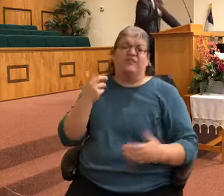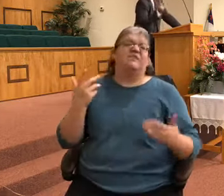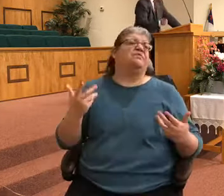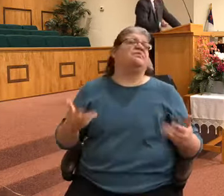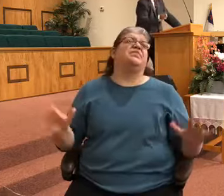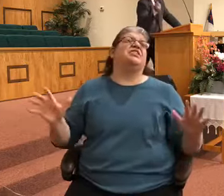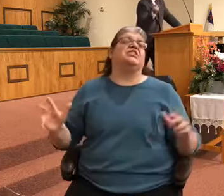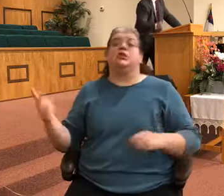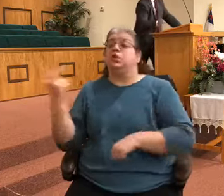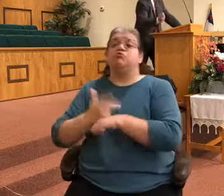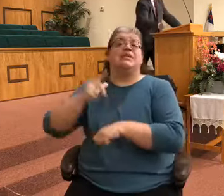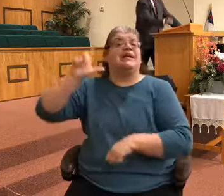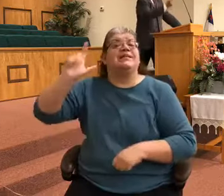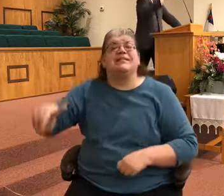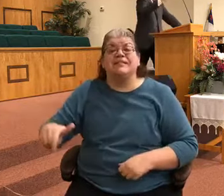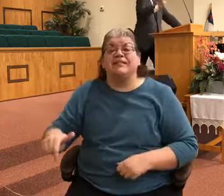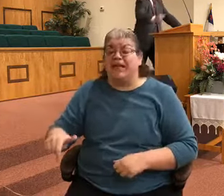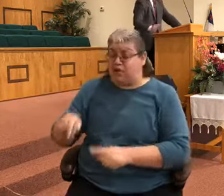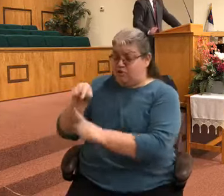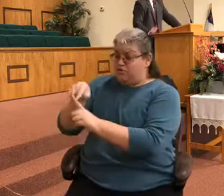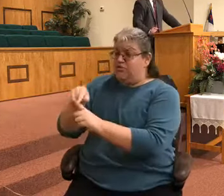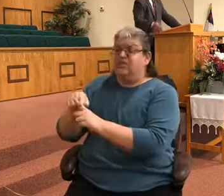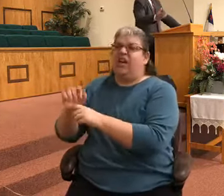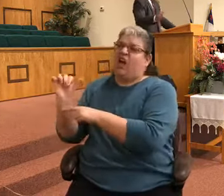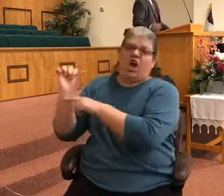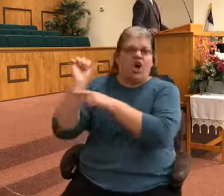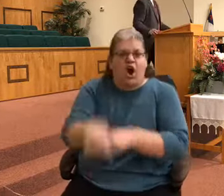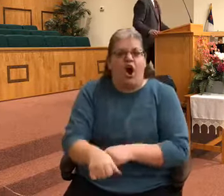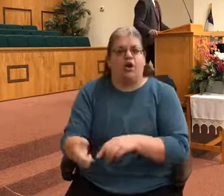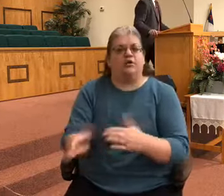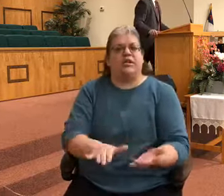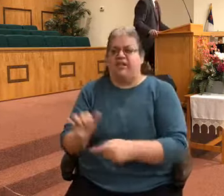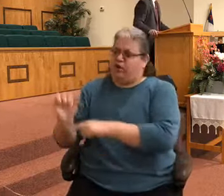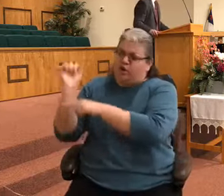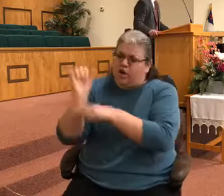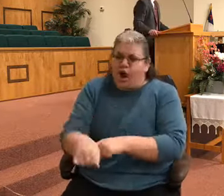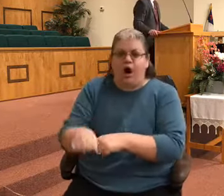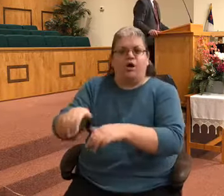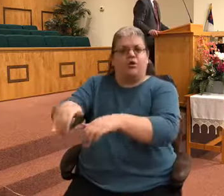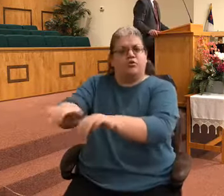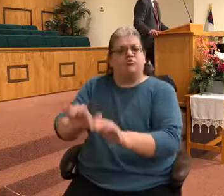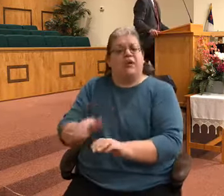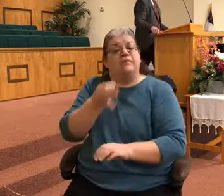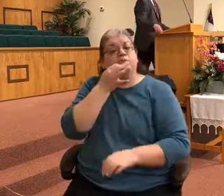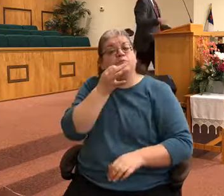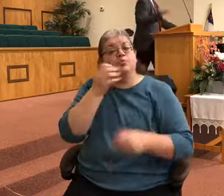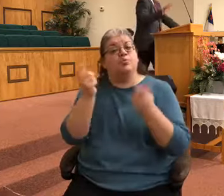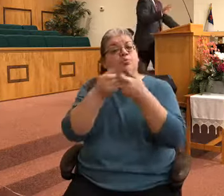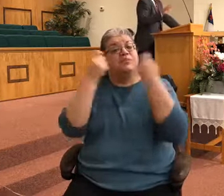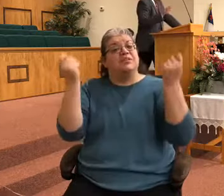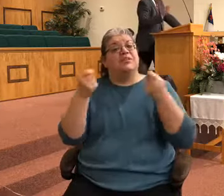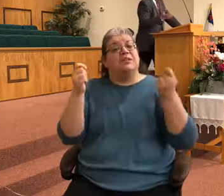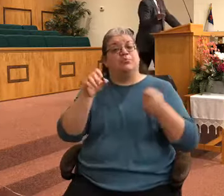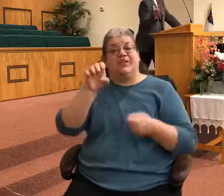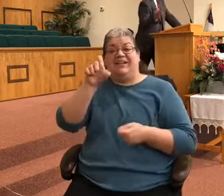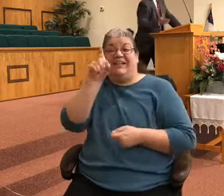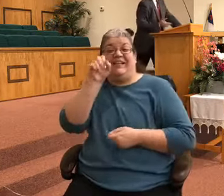conquered death and we reigned. We're going to celebrate Easter in a couple of weeks. It's not, Easter's not all about